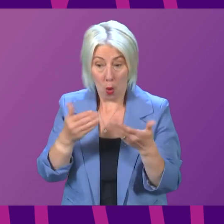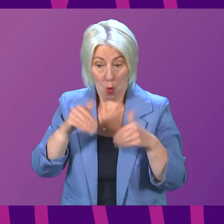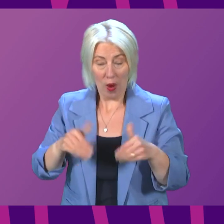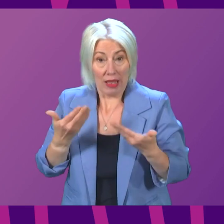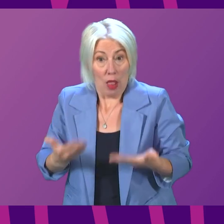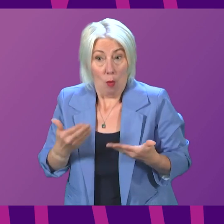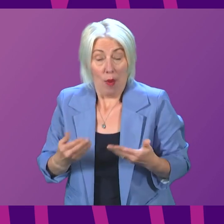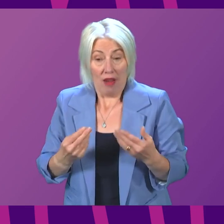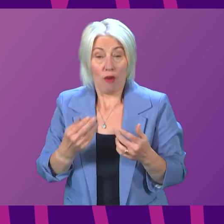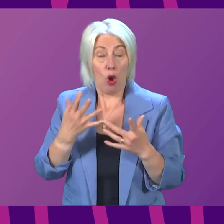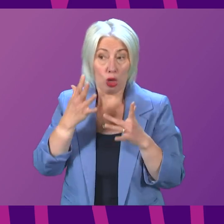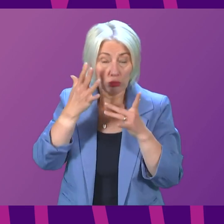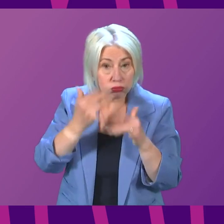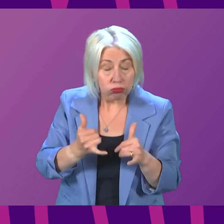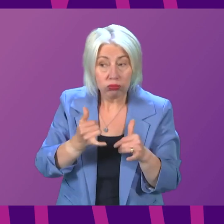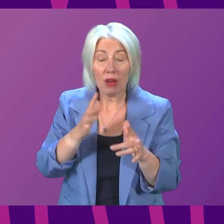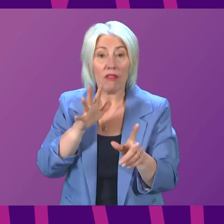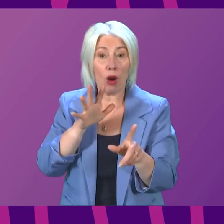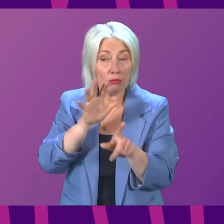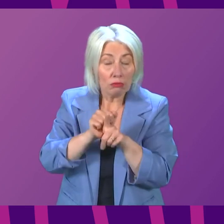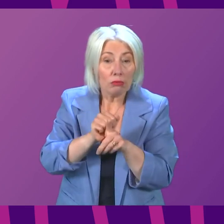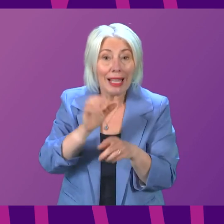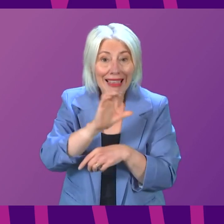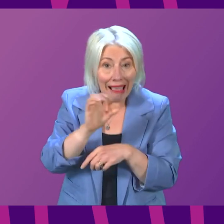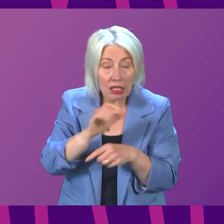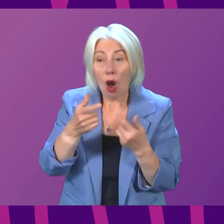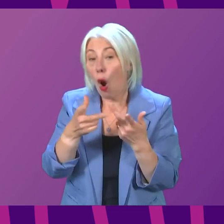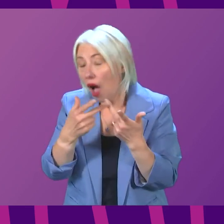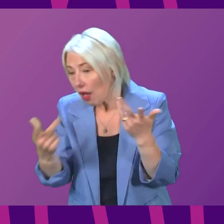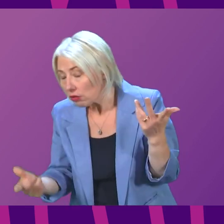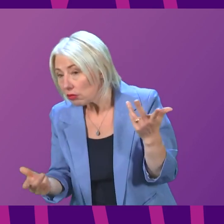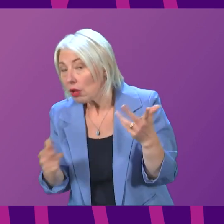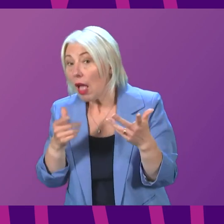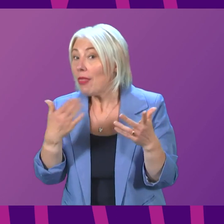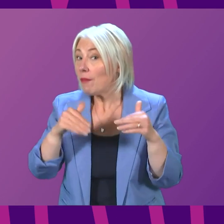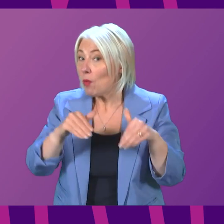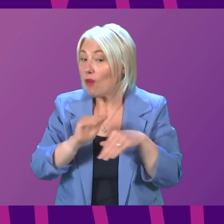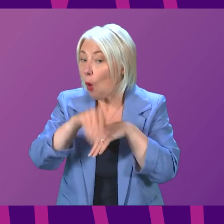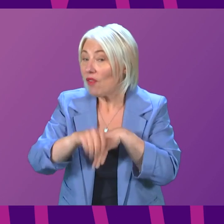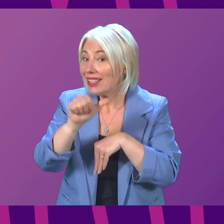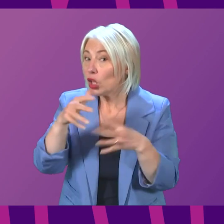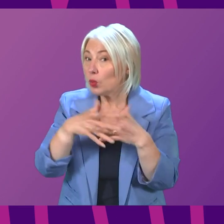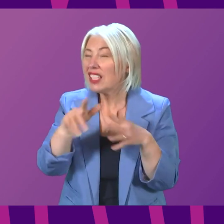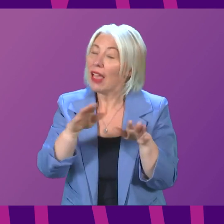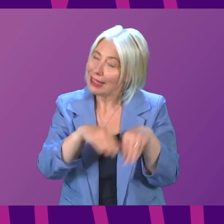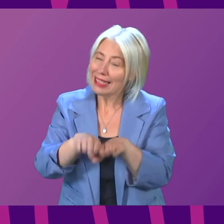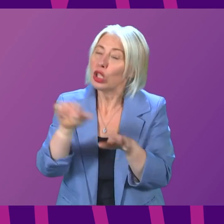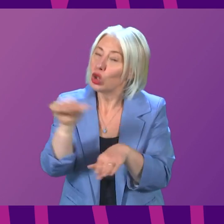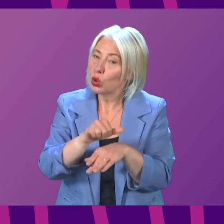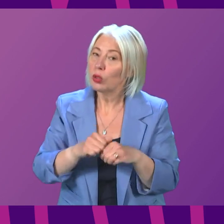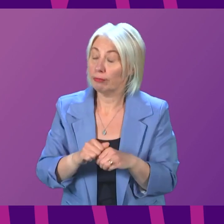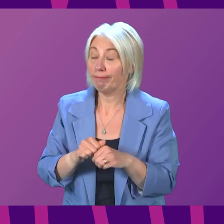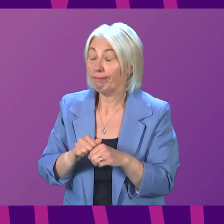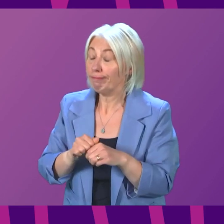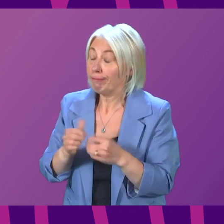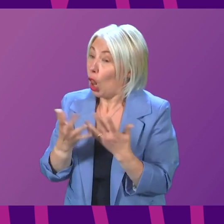a diagnostic test, including for cancer, have already waited more than the six-week standard? First Minister. There are many people waiting